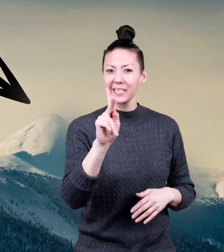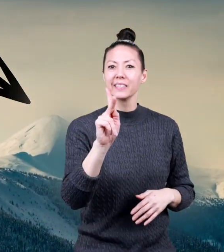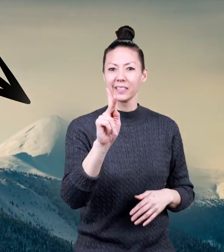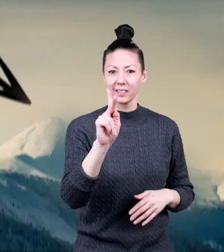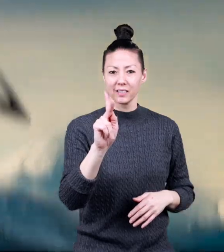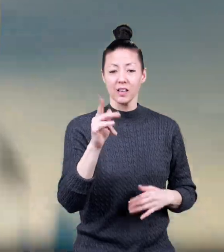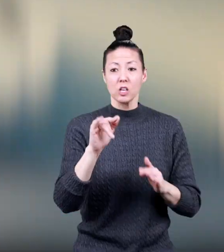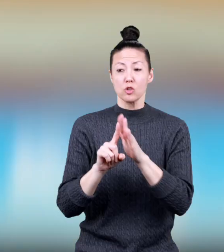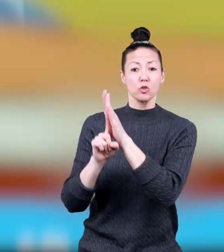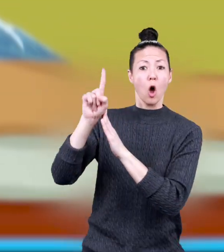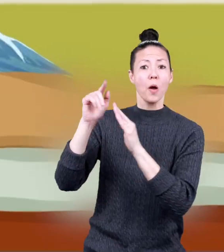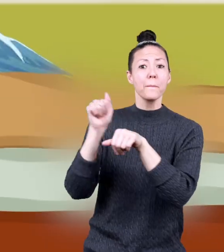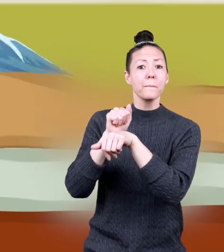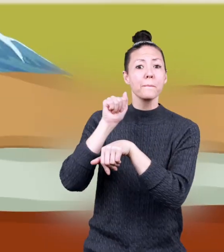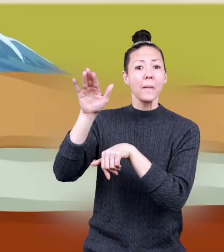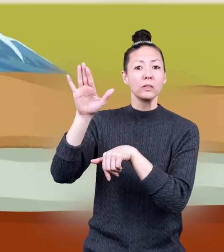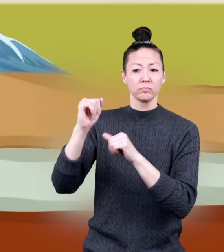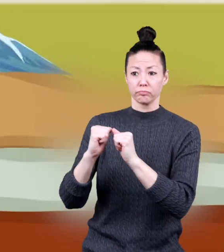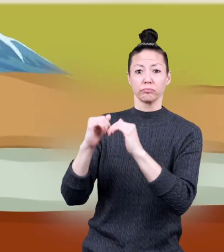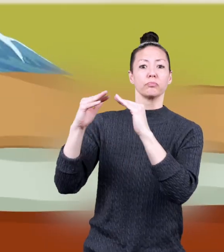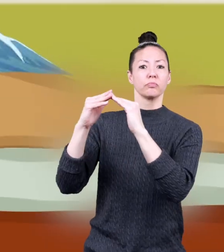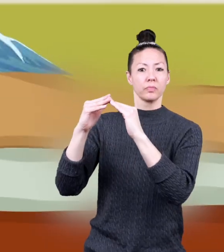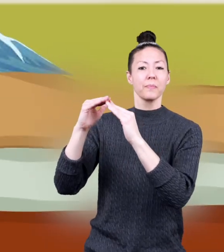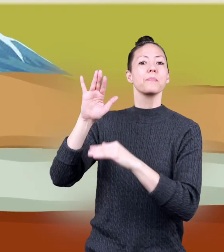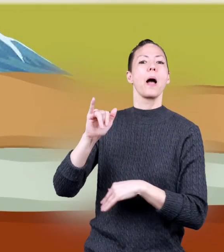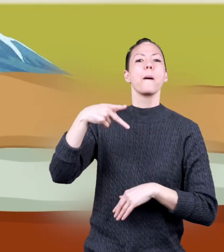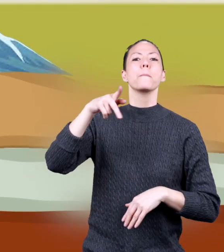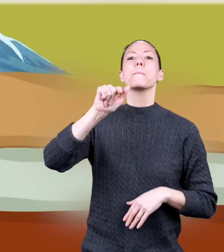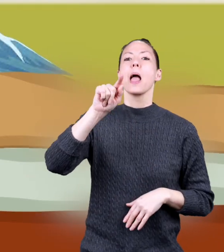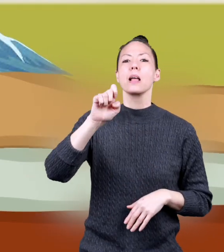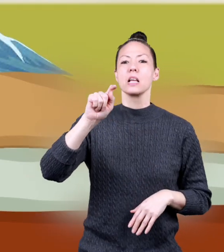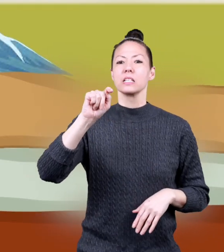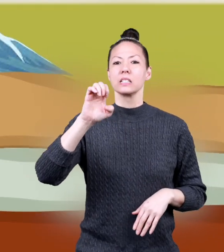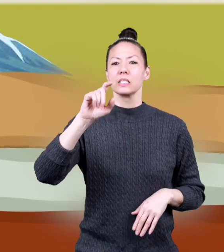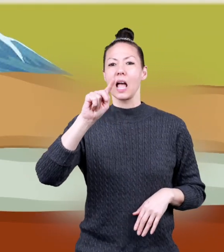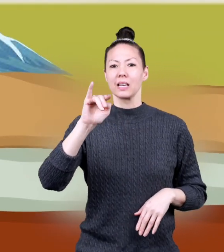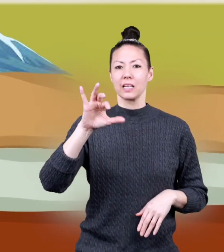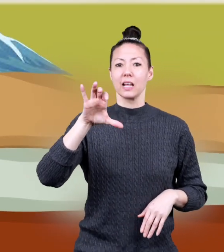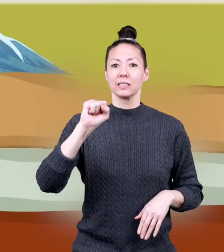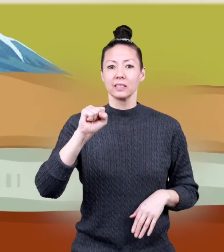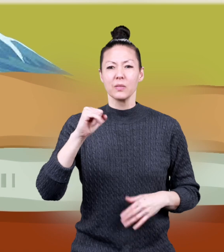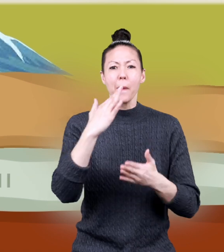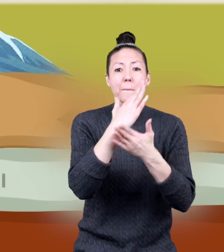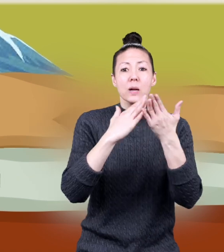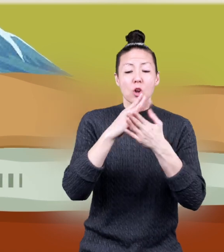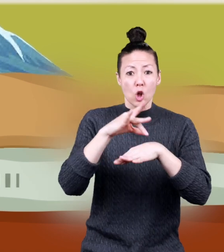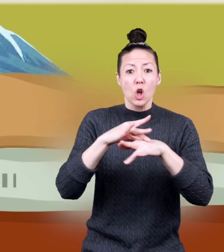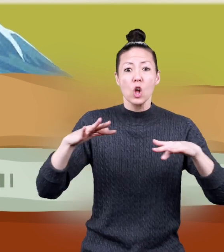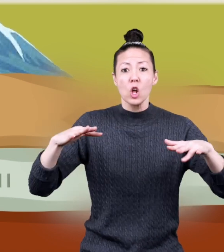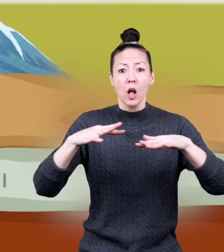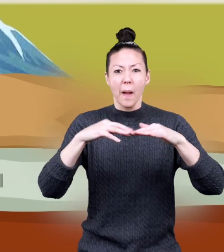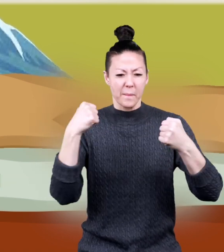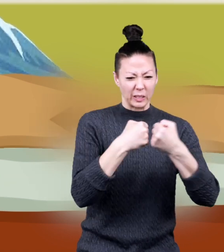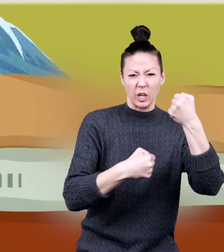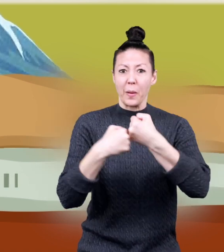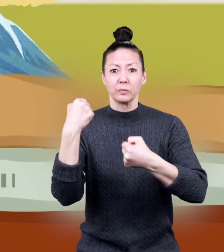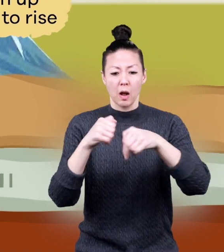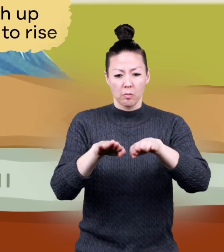peak. The tallest mountains are formed by plate tectonics, when pieces of the Earth's crust smash